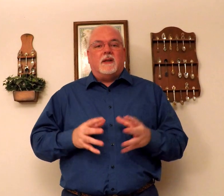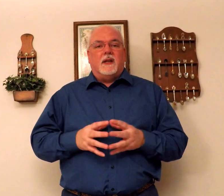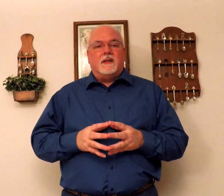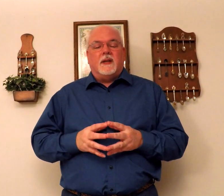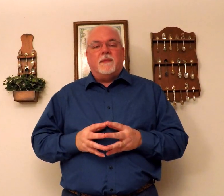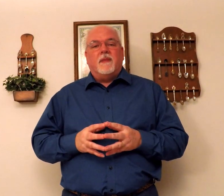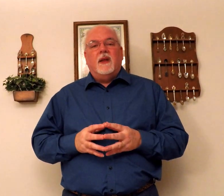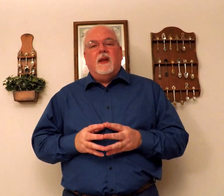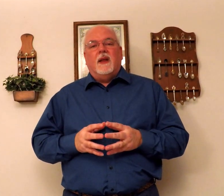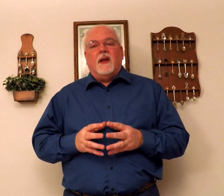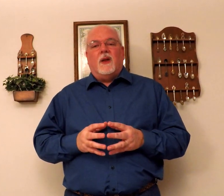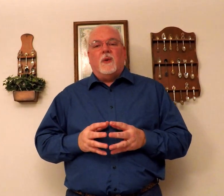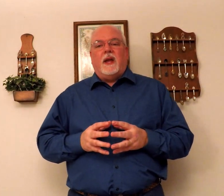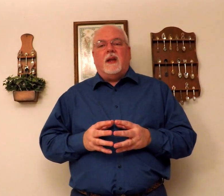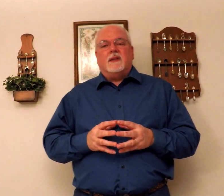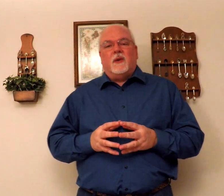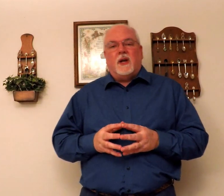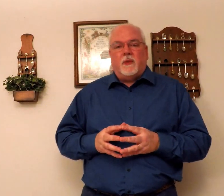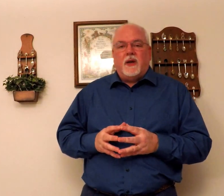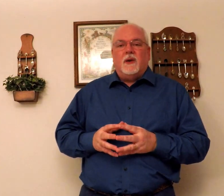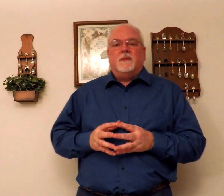ltc okay so here we go